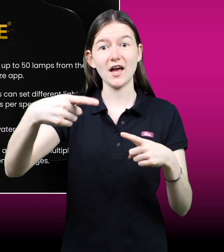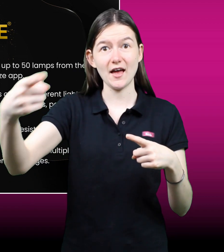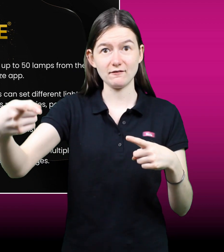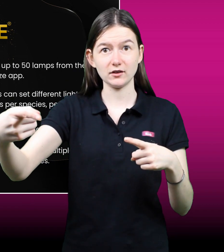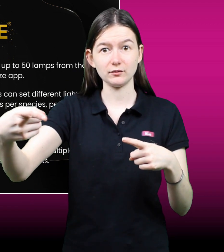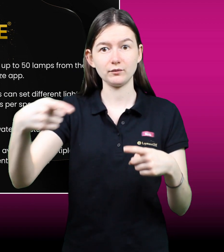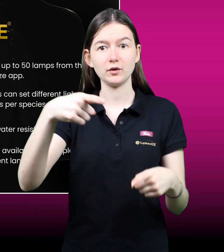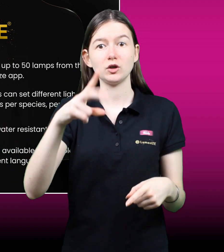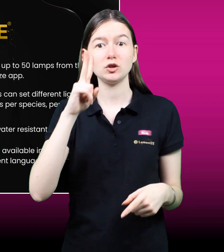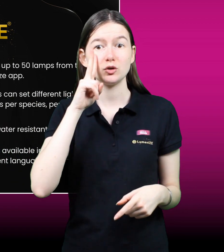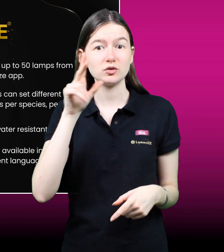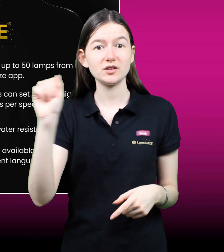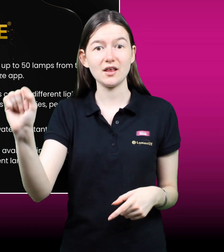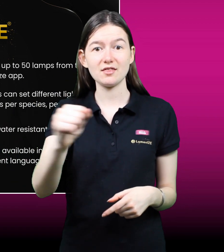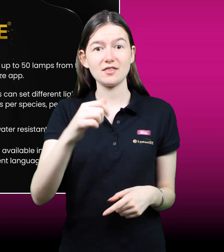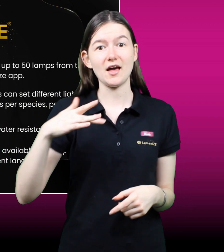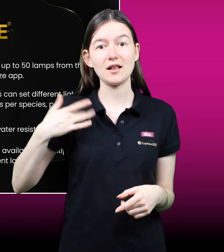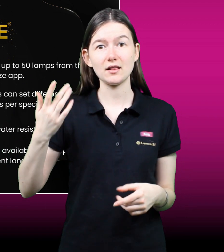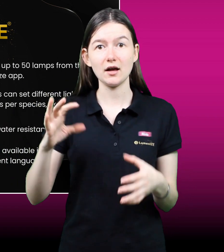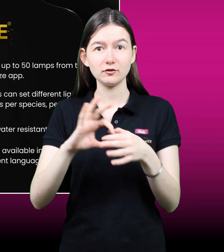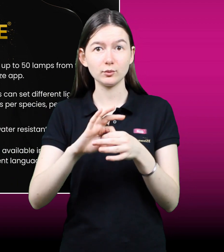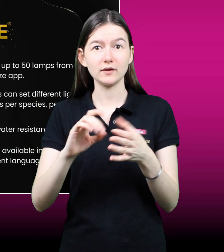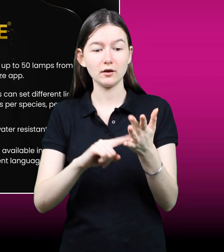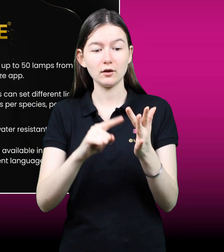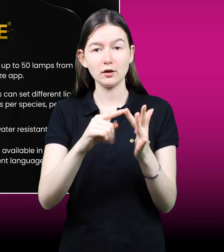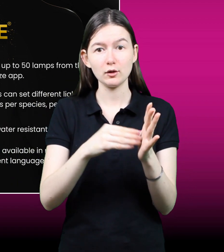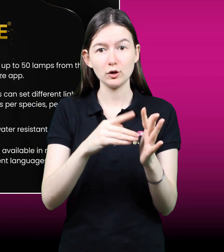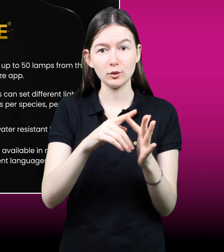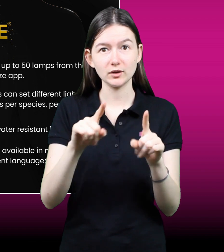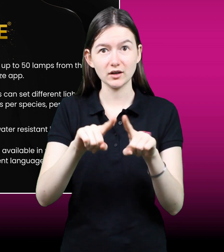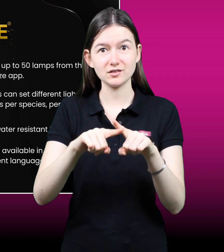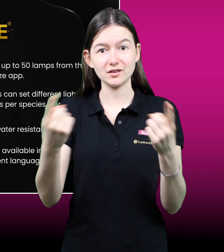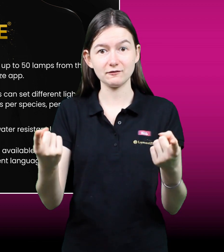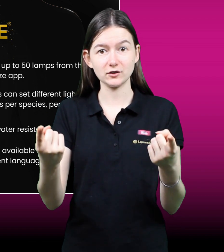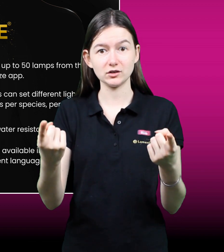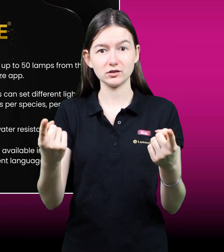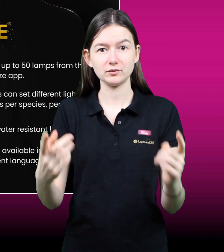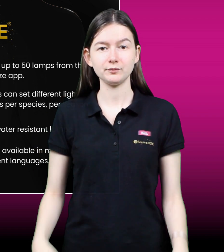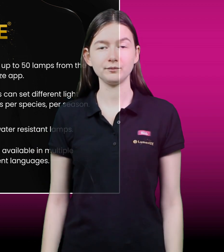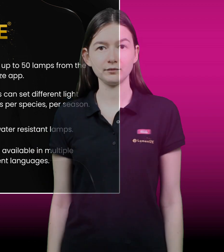too can see the difference that it makes in the lives with Luminize by Arcadia Reptile.